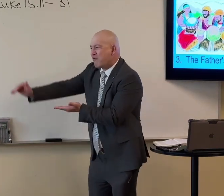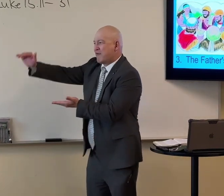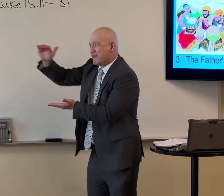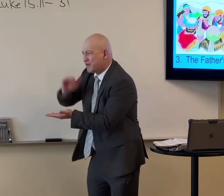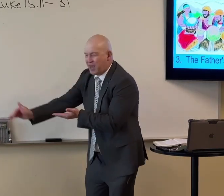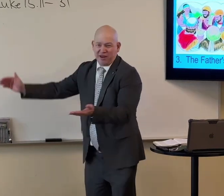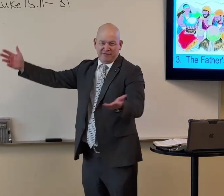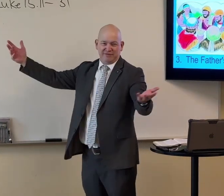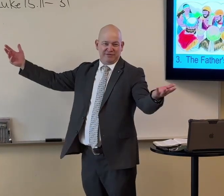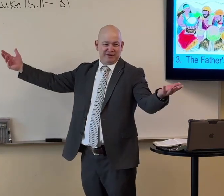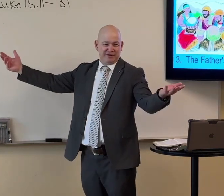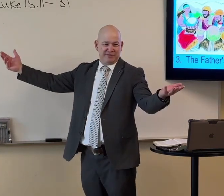He forgave him.